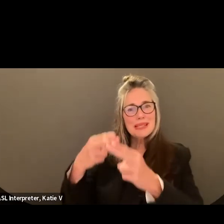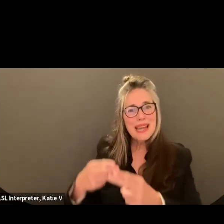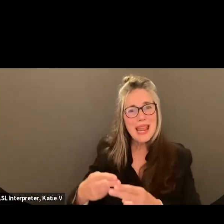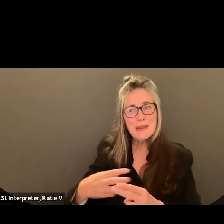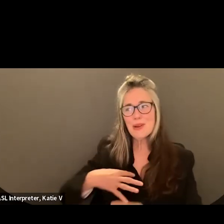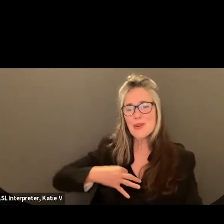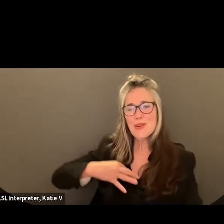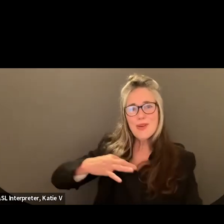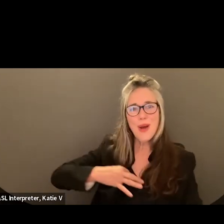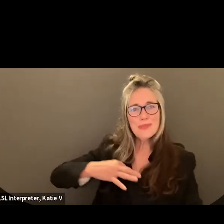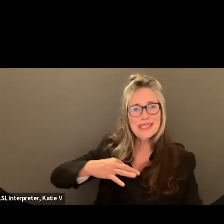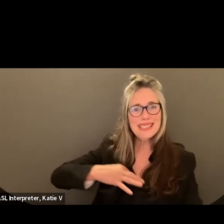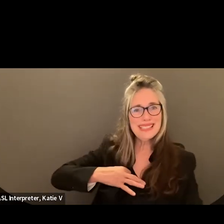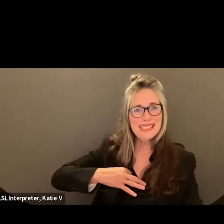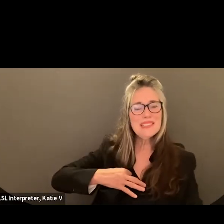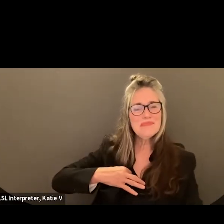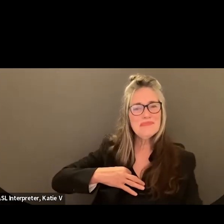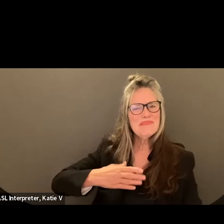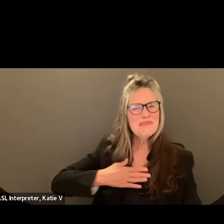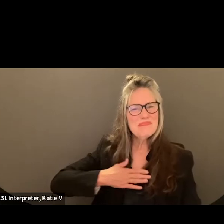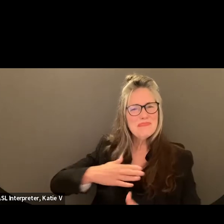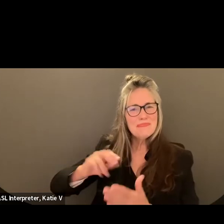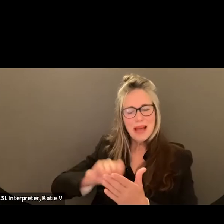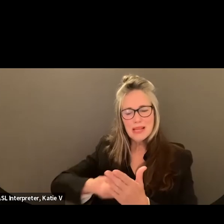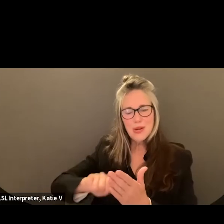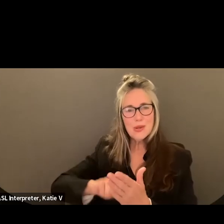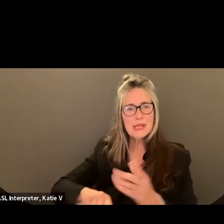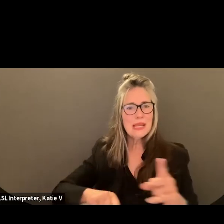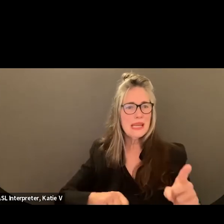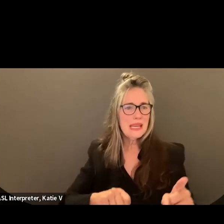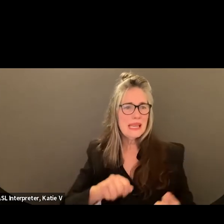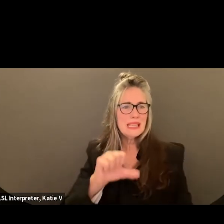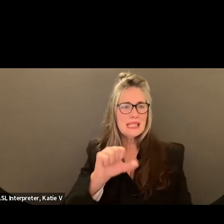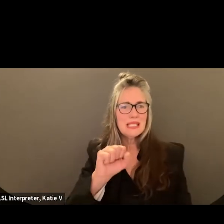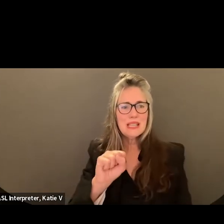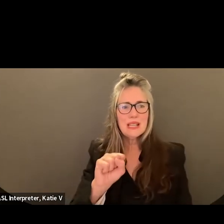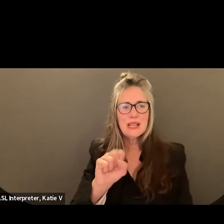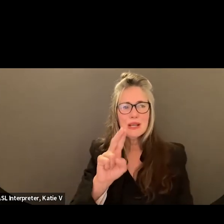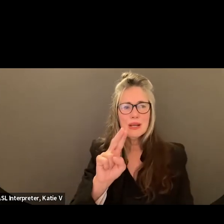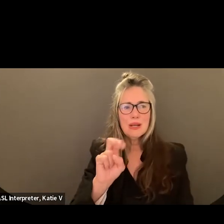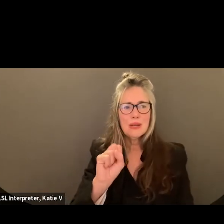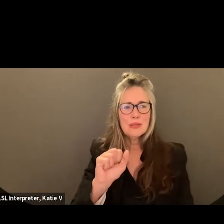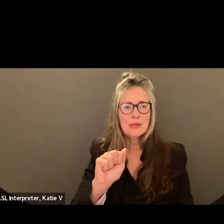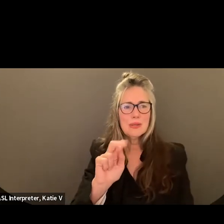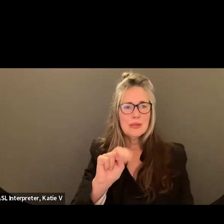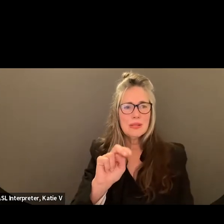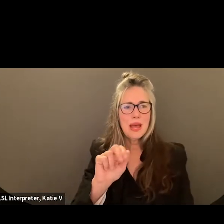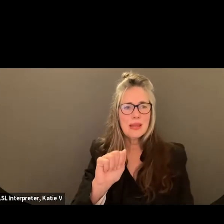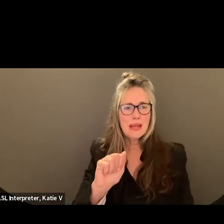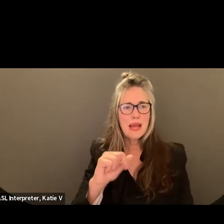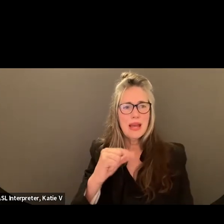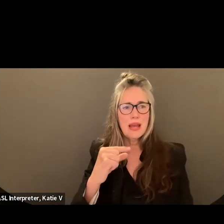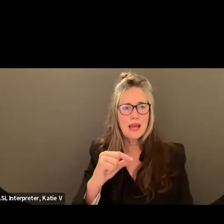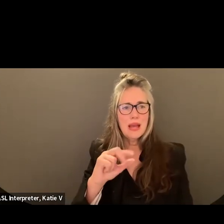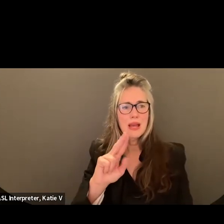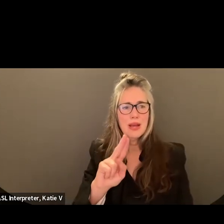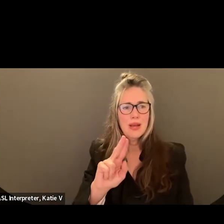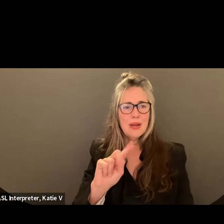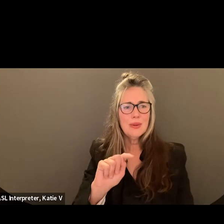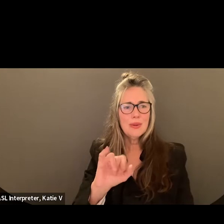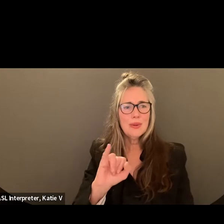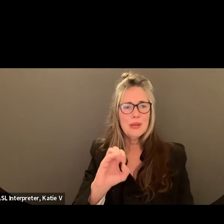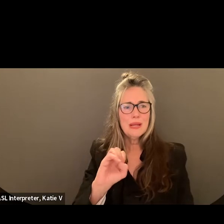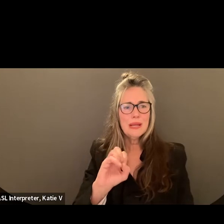So the first nominee is Susana Gutierrez Guerrero, nominated by Diana. She's in the attendance